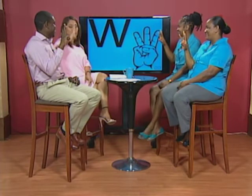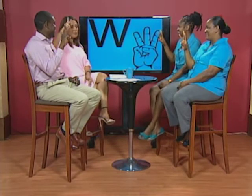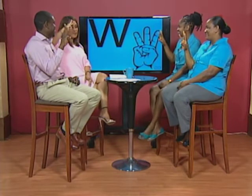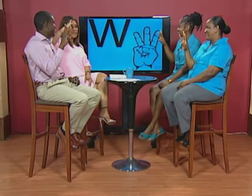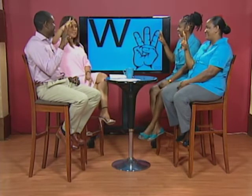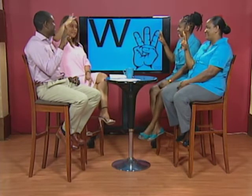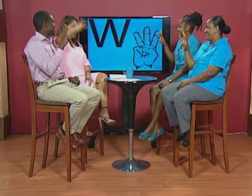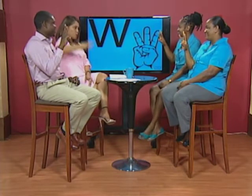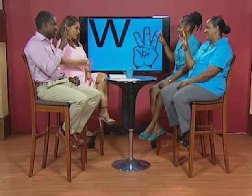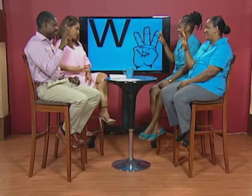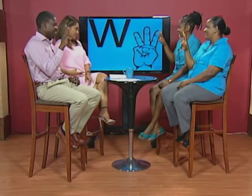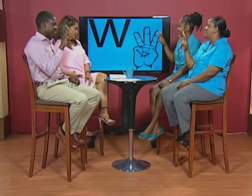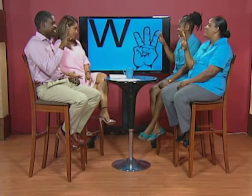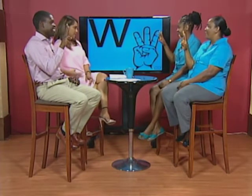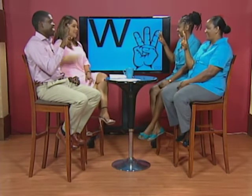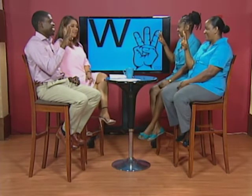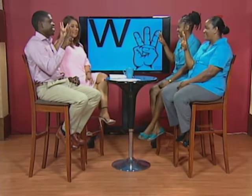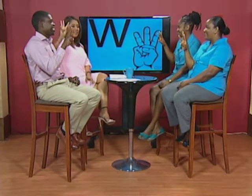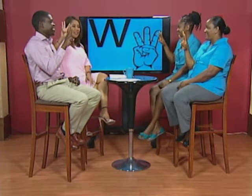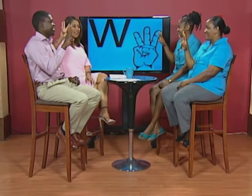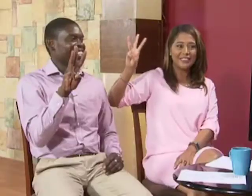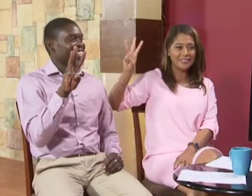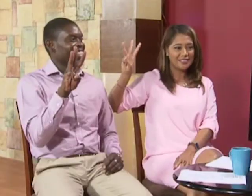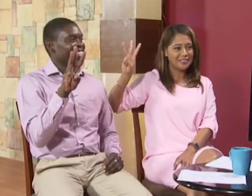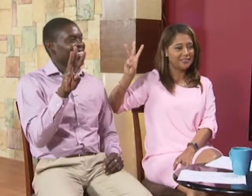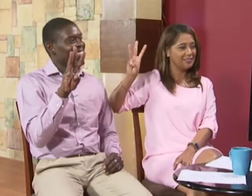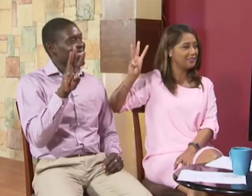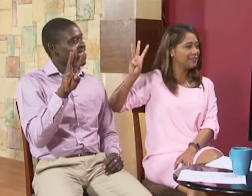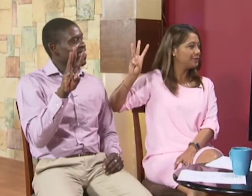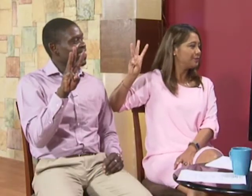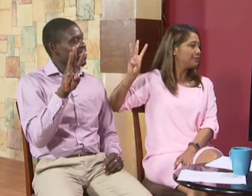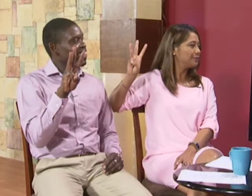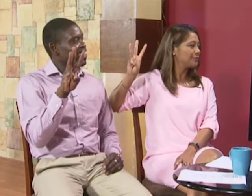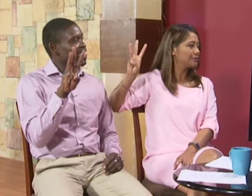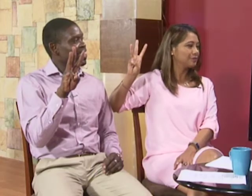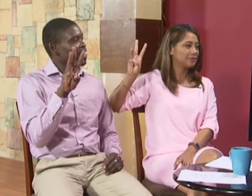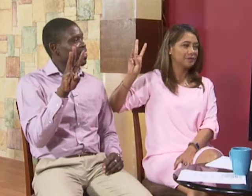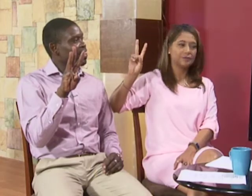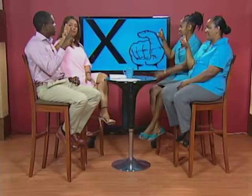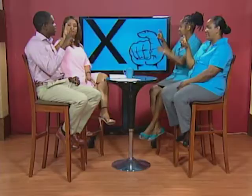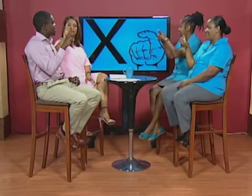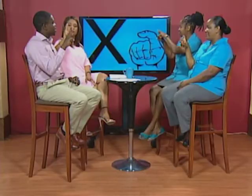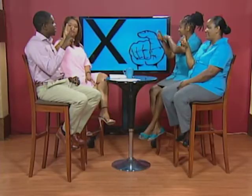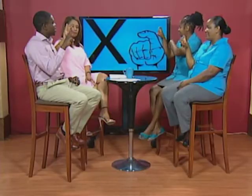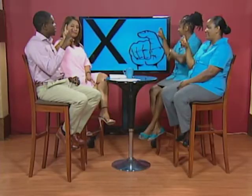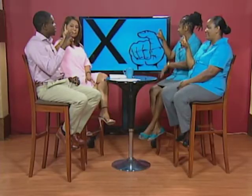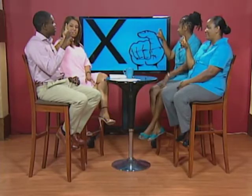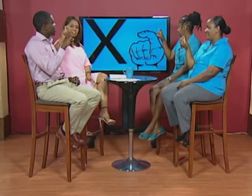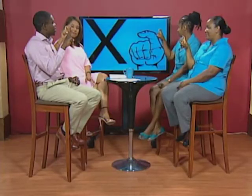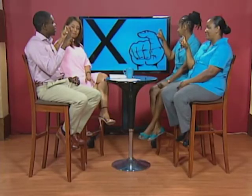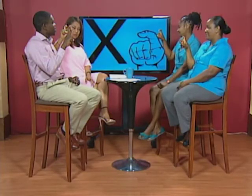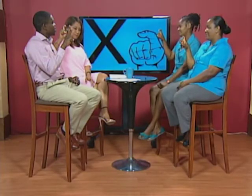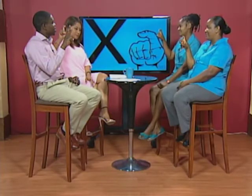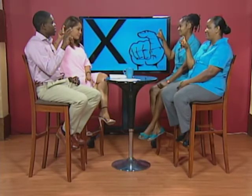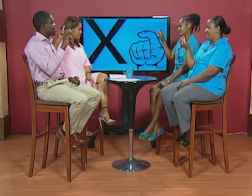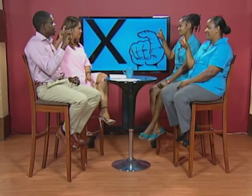w and this is welcome yeah all right um x just bend your finger okay okay